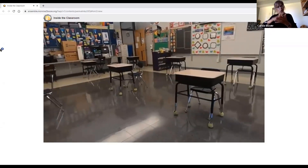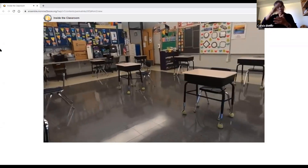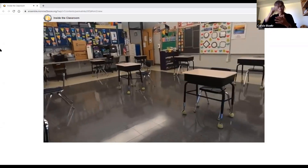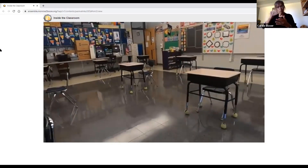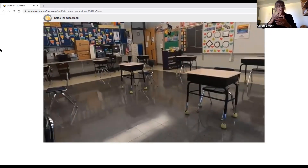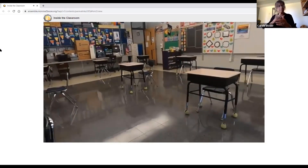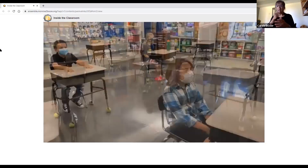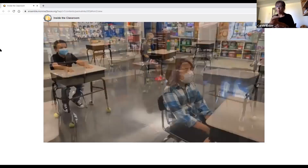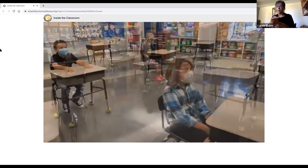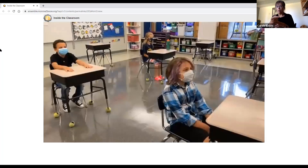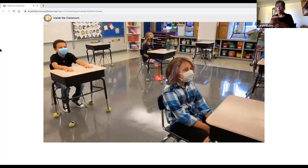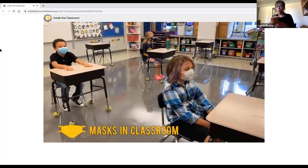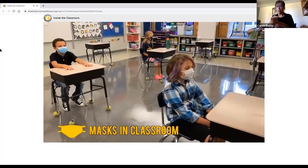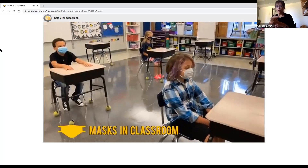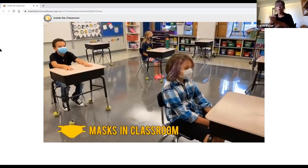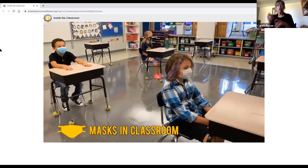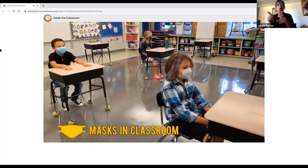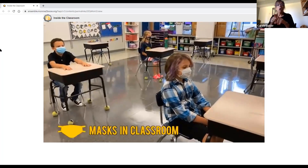Okay.